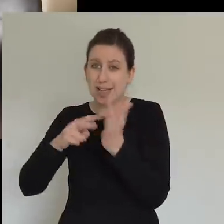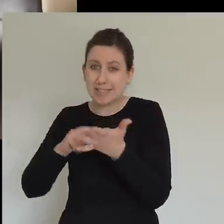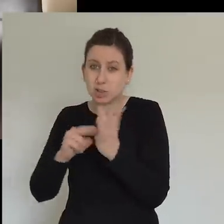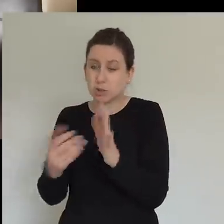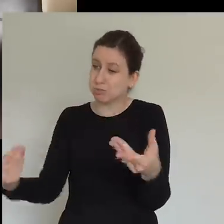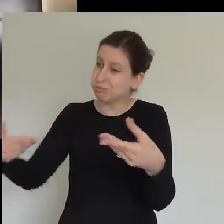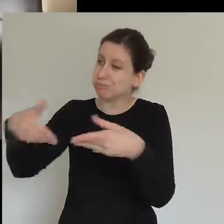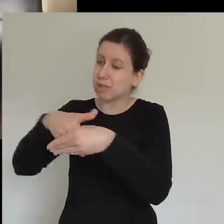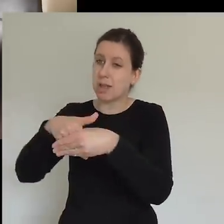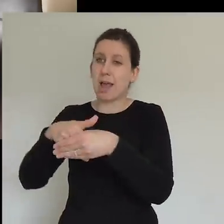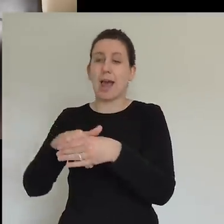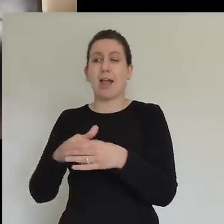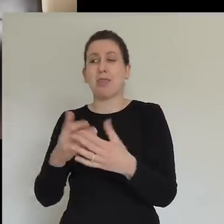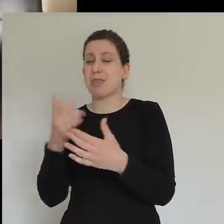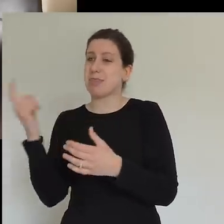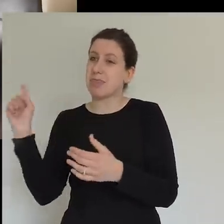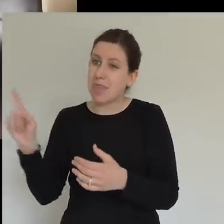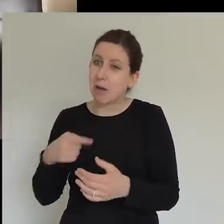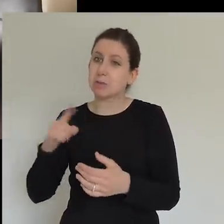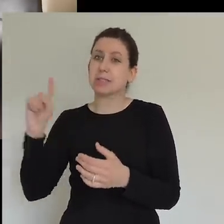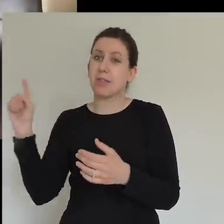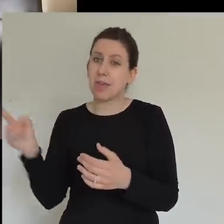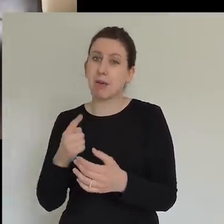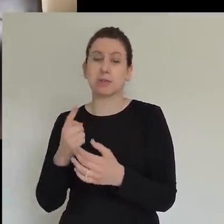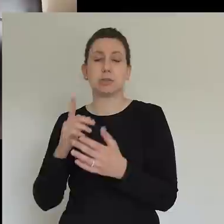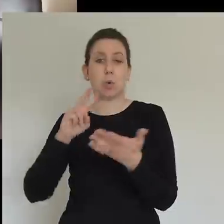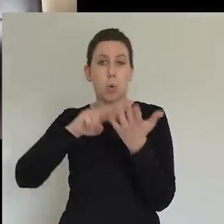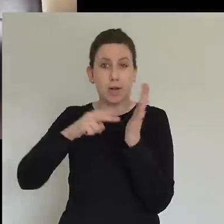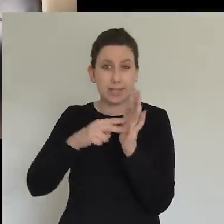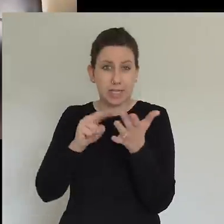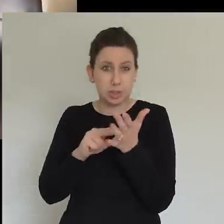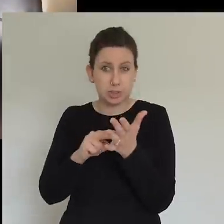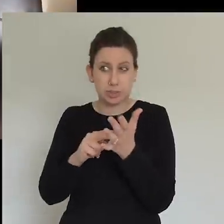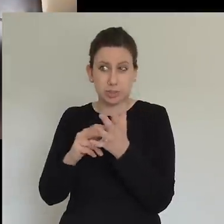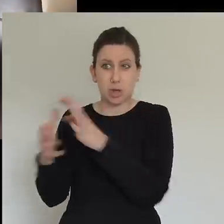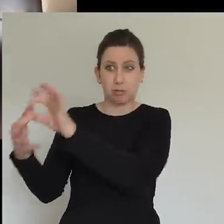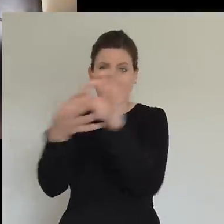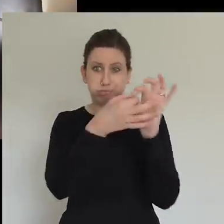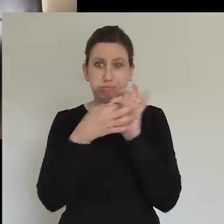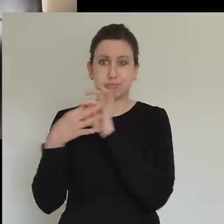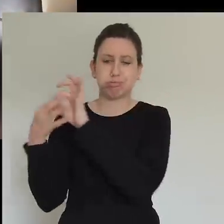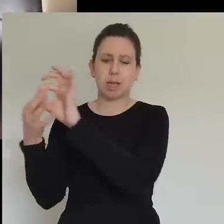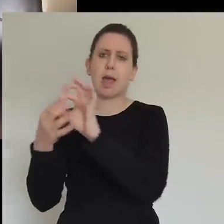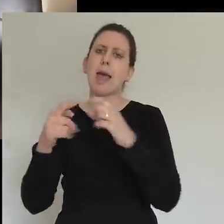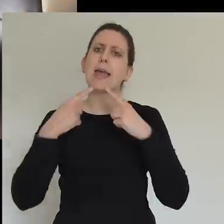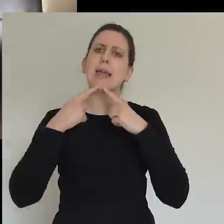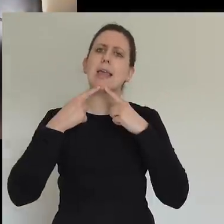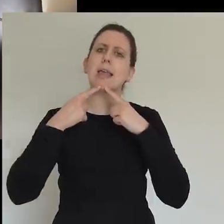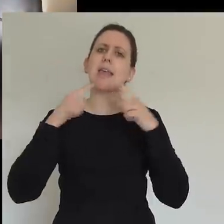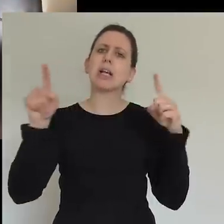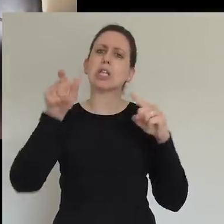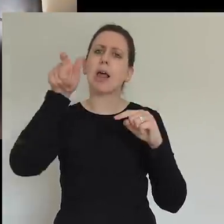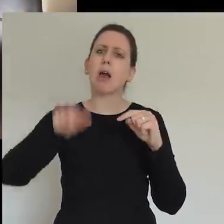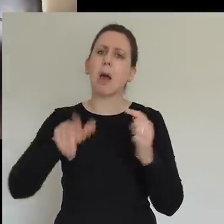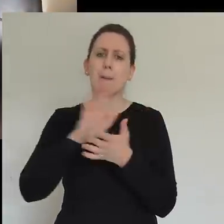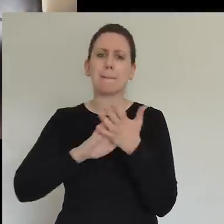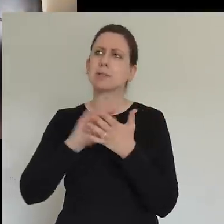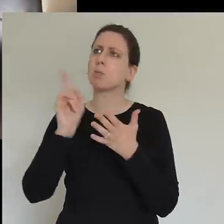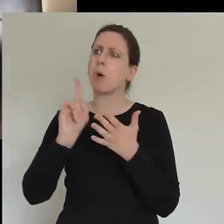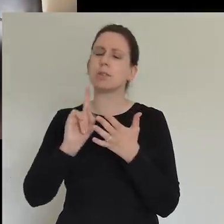together, let's make Jesus known. You know, an evangelical is someone who believes the Bible is the inspired word of God. The death and resurrection of Jesus is the most important thing in